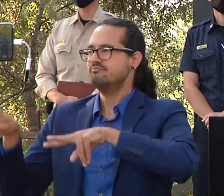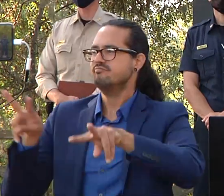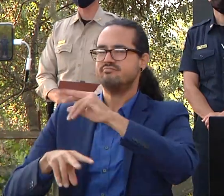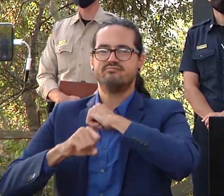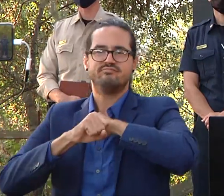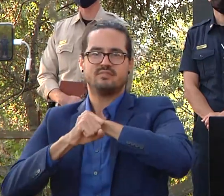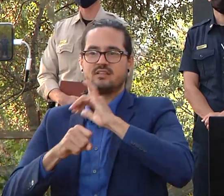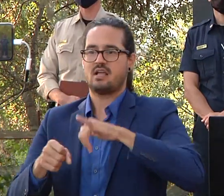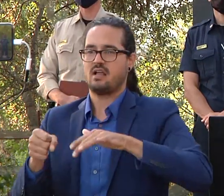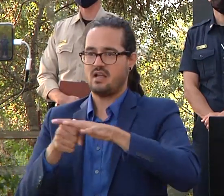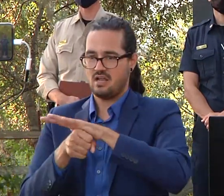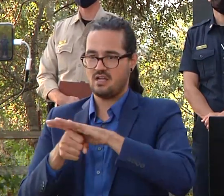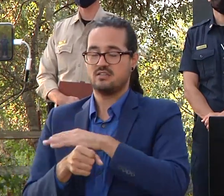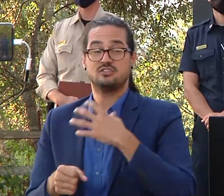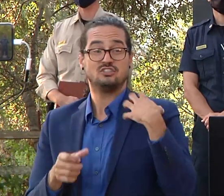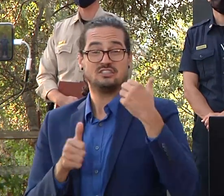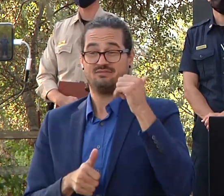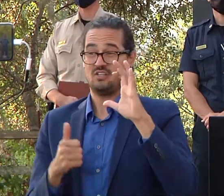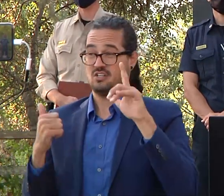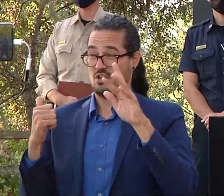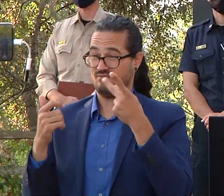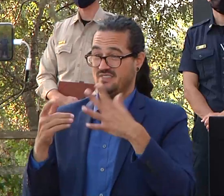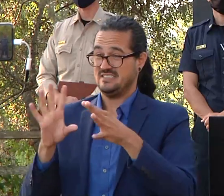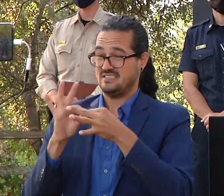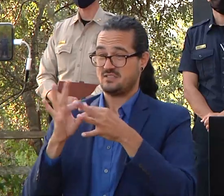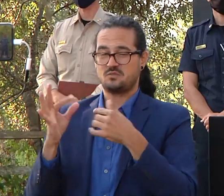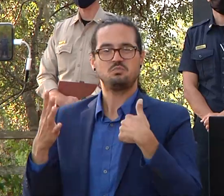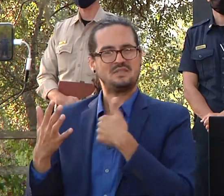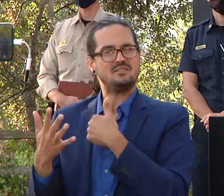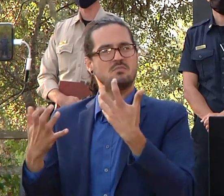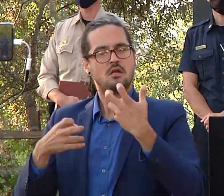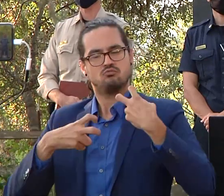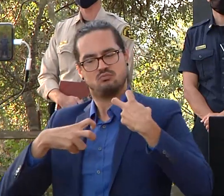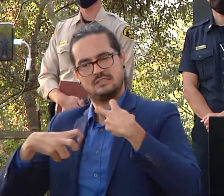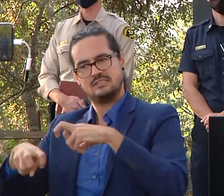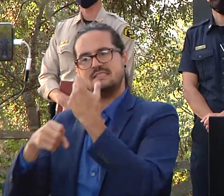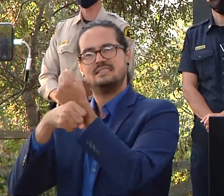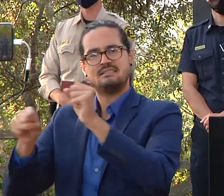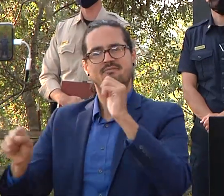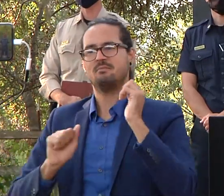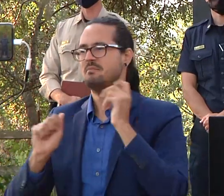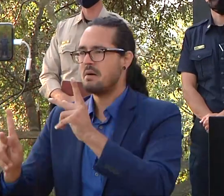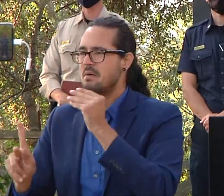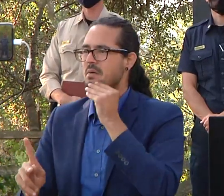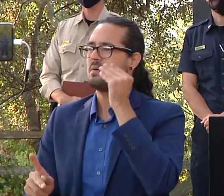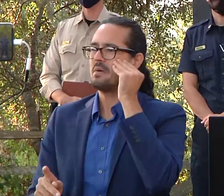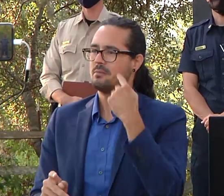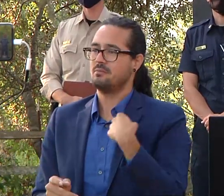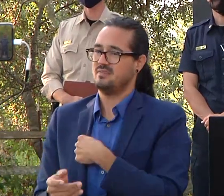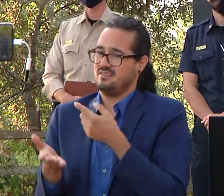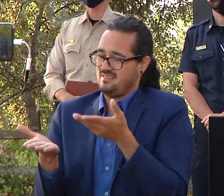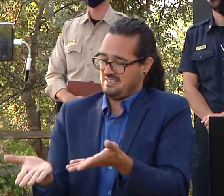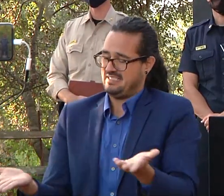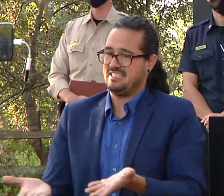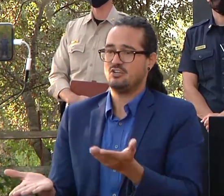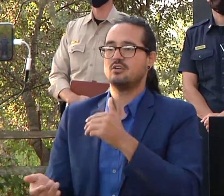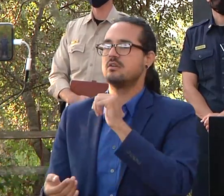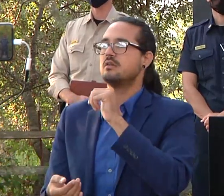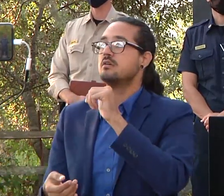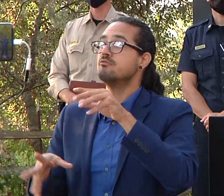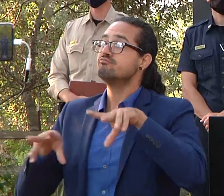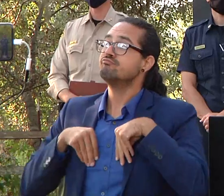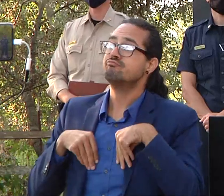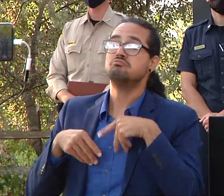ensure a safe transition but that we're out there we will not tolerate burglary looting or any of that it is